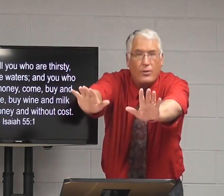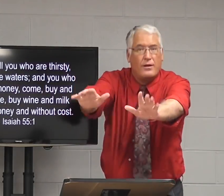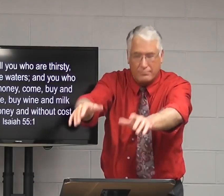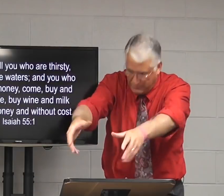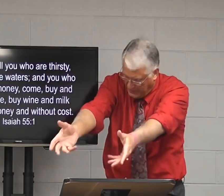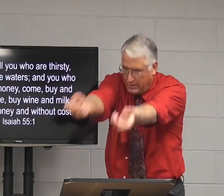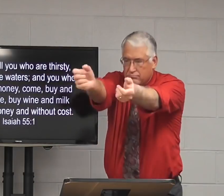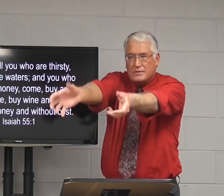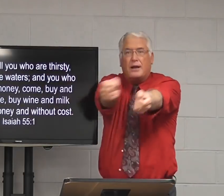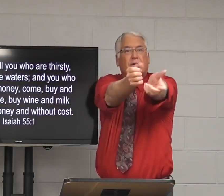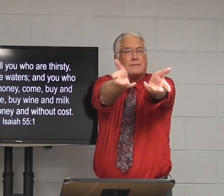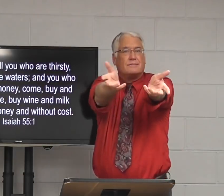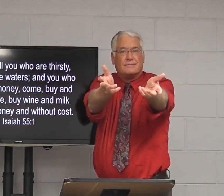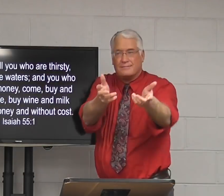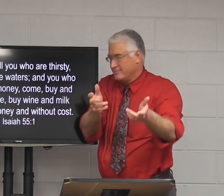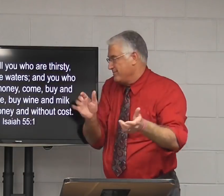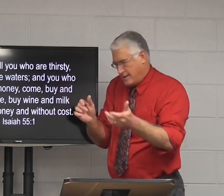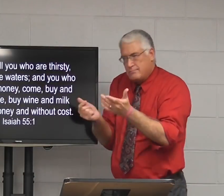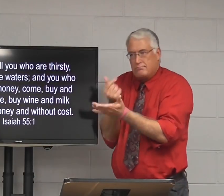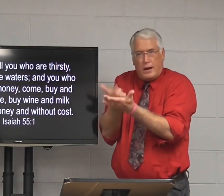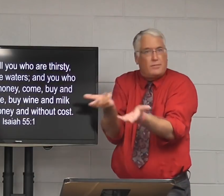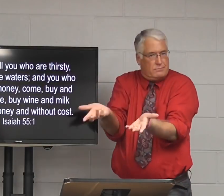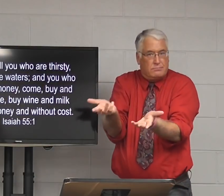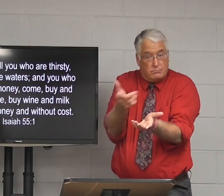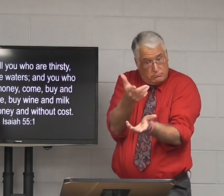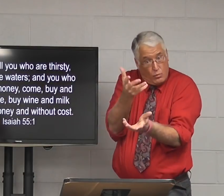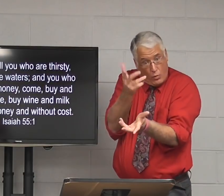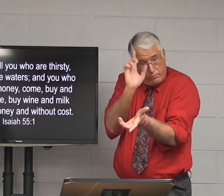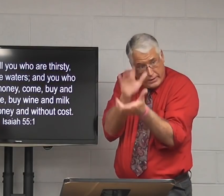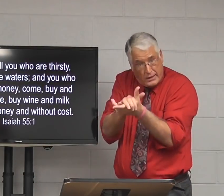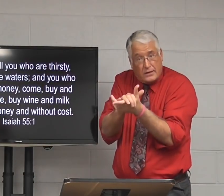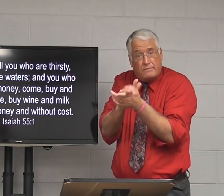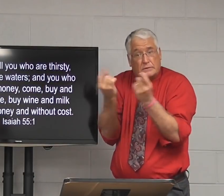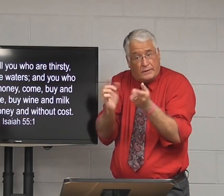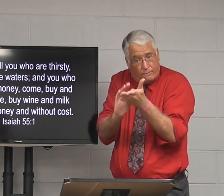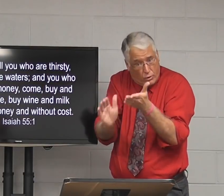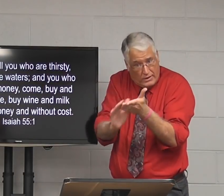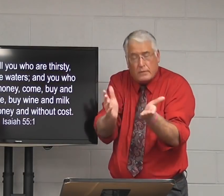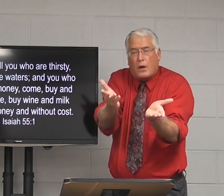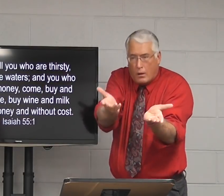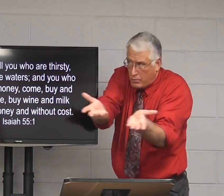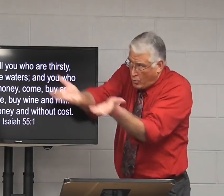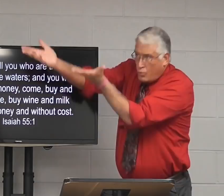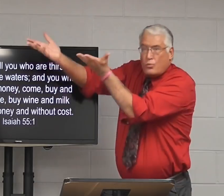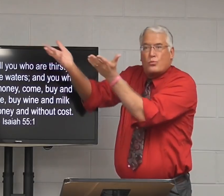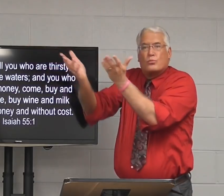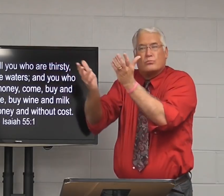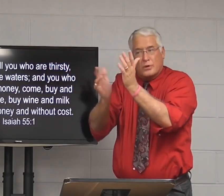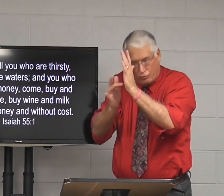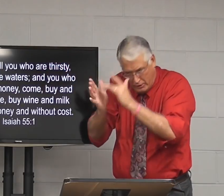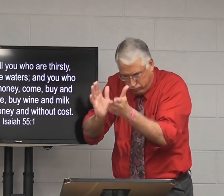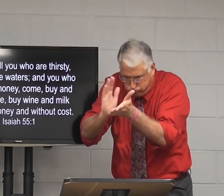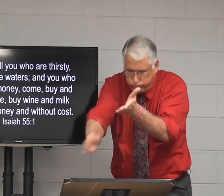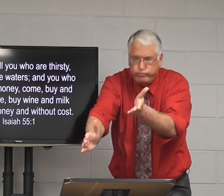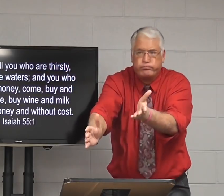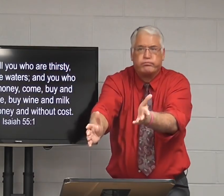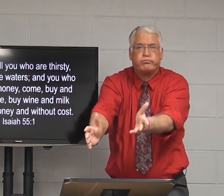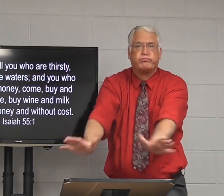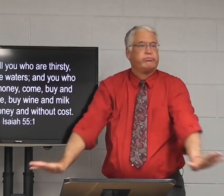Telling them to come on, take. That's the gospel. Do you believe in the forgiveness of sin and that